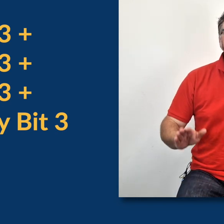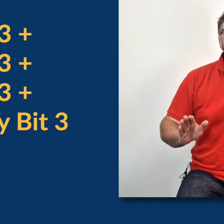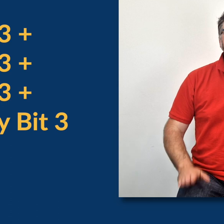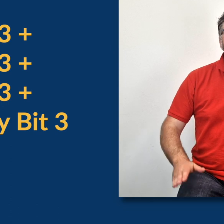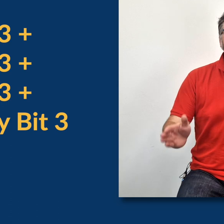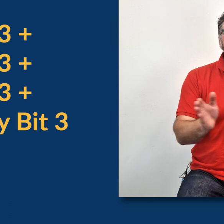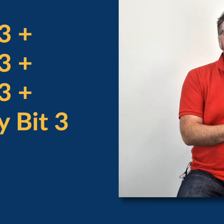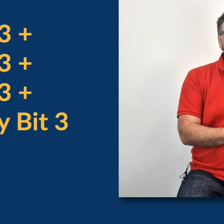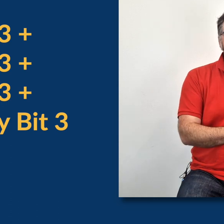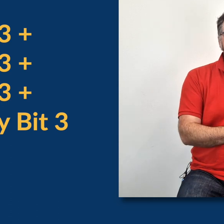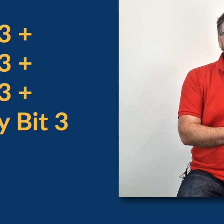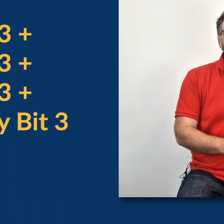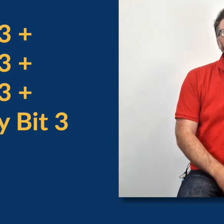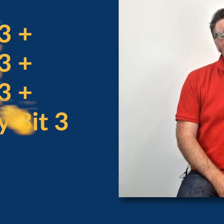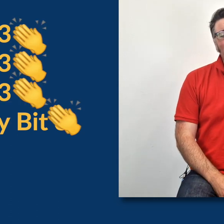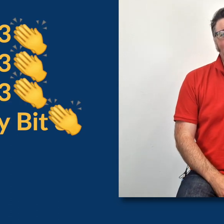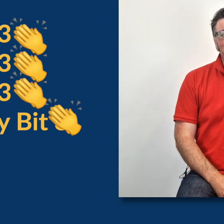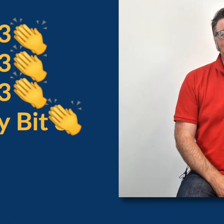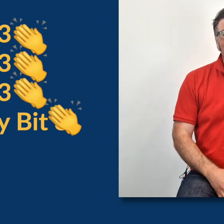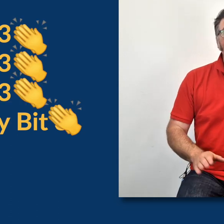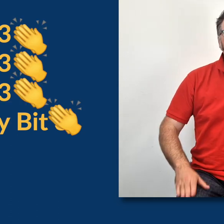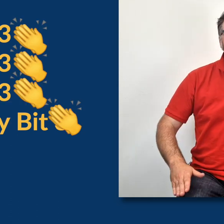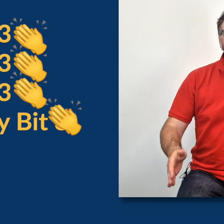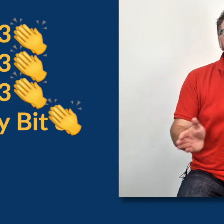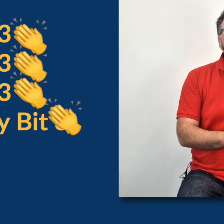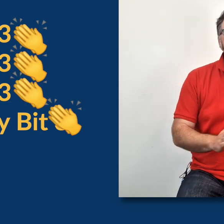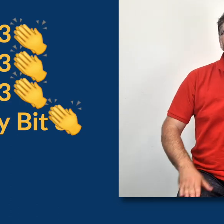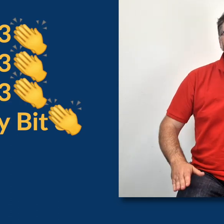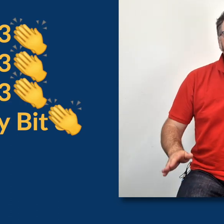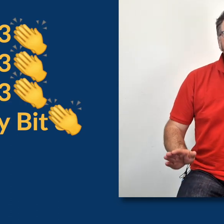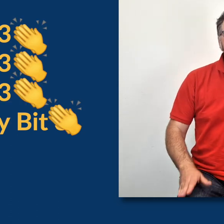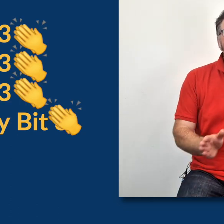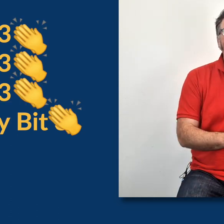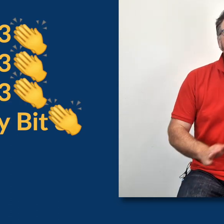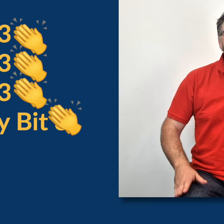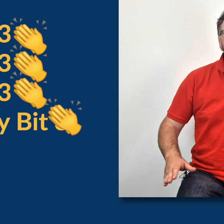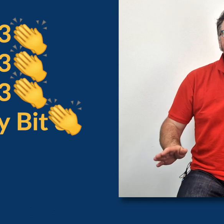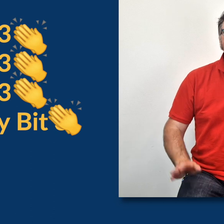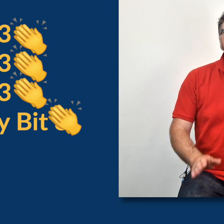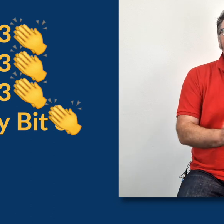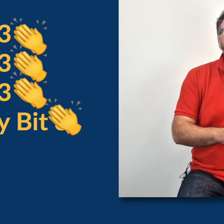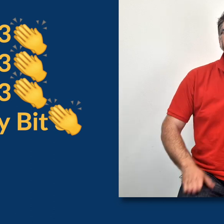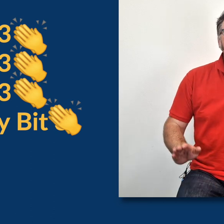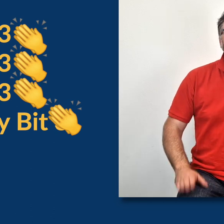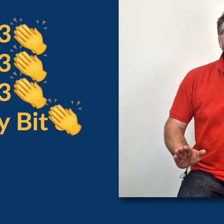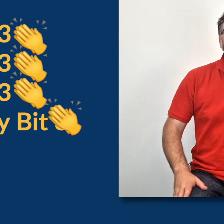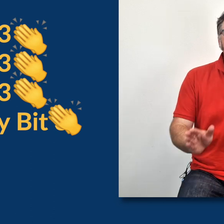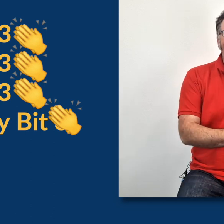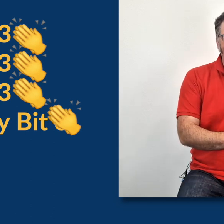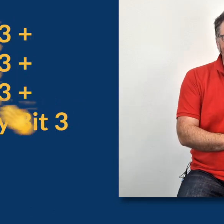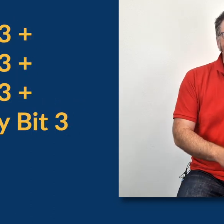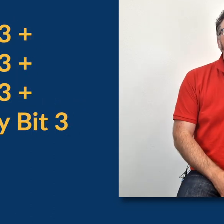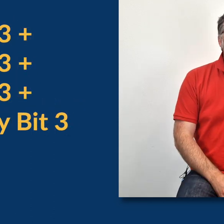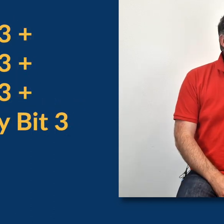busy bit three. You can say clap if you prefer. One, two, clap, and one, two, clap, and one, two, clap, and busy